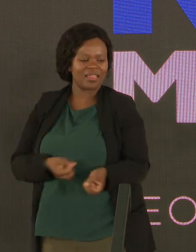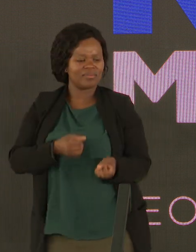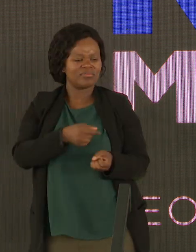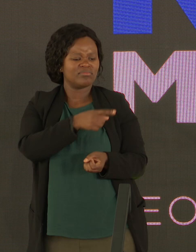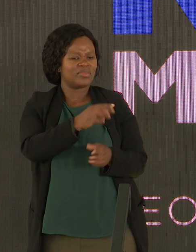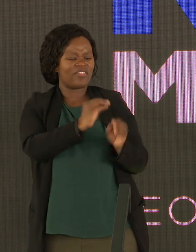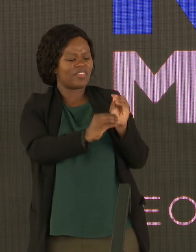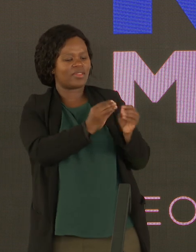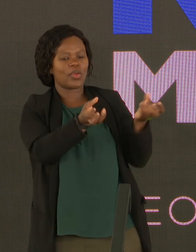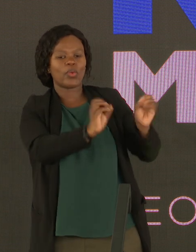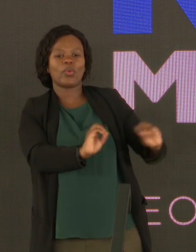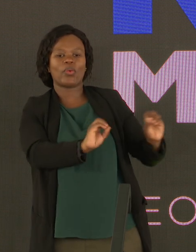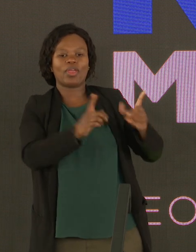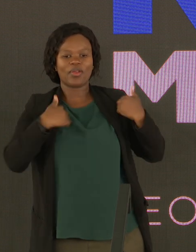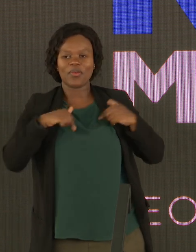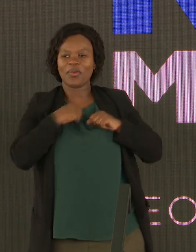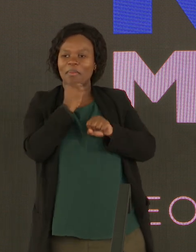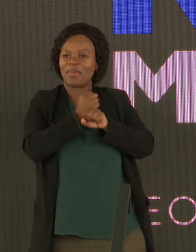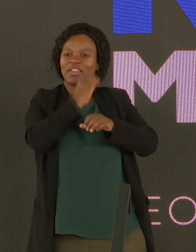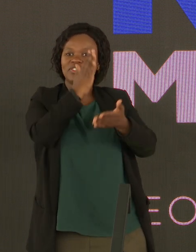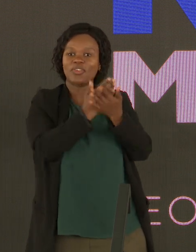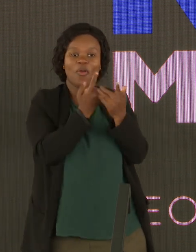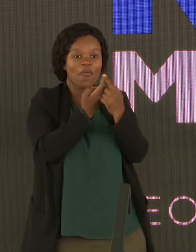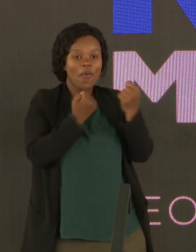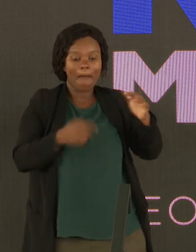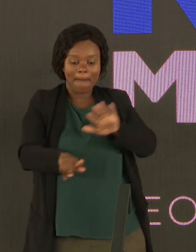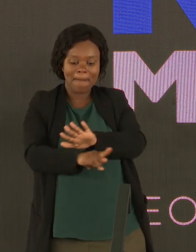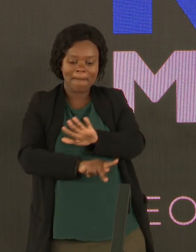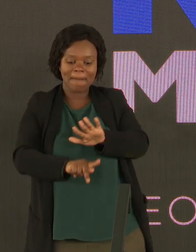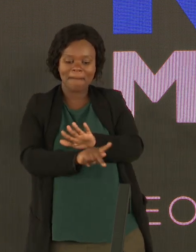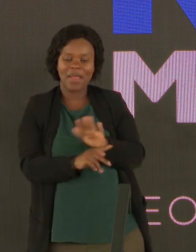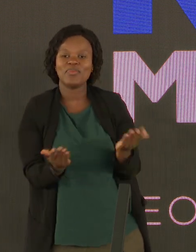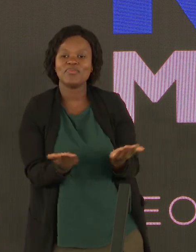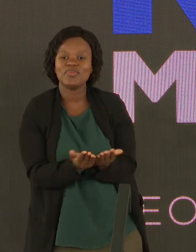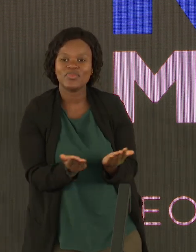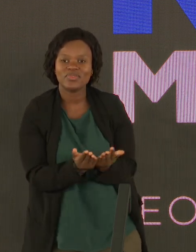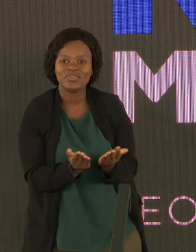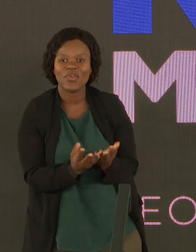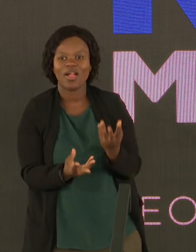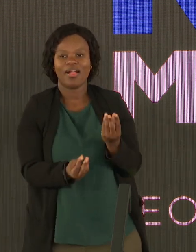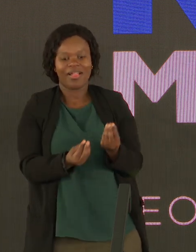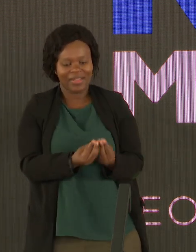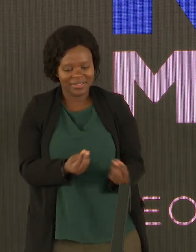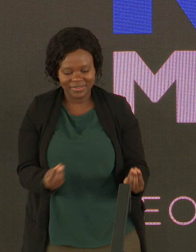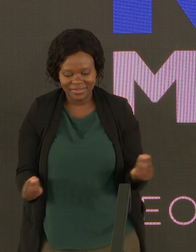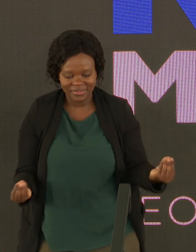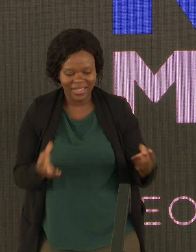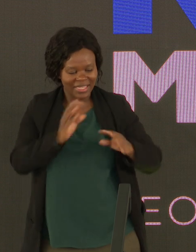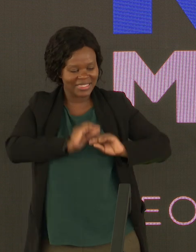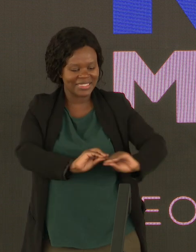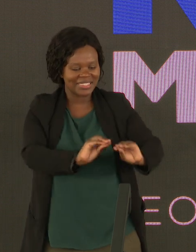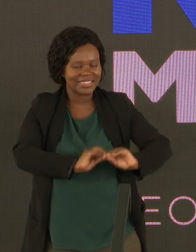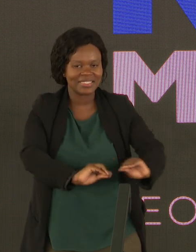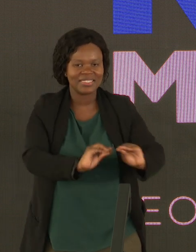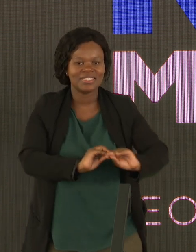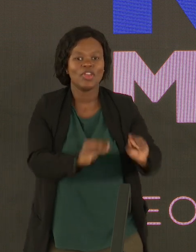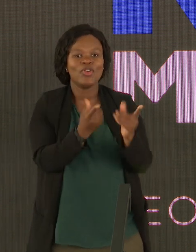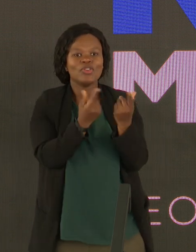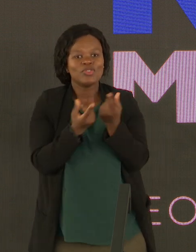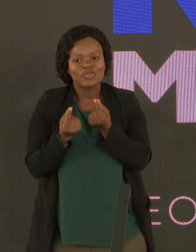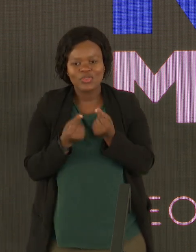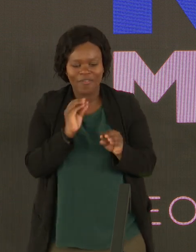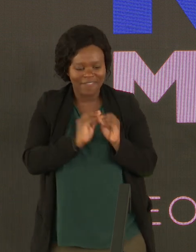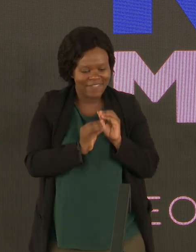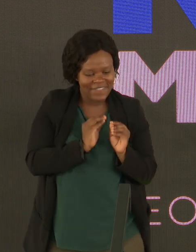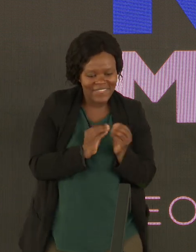And so we need to ensure that from a primary school level, our young people are taught to do stuff, are taught to